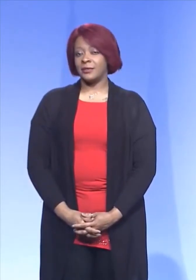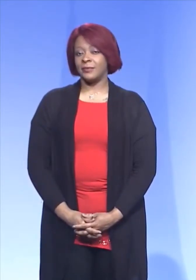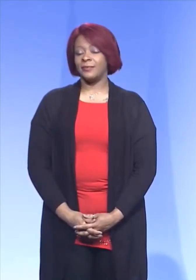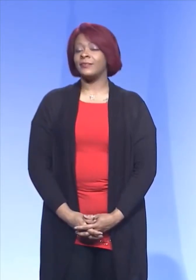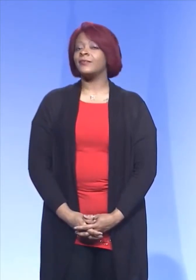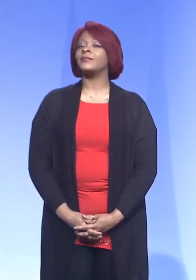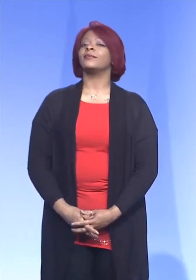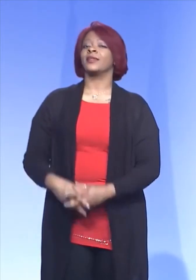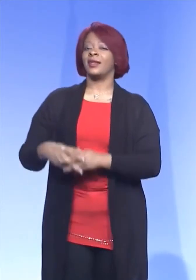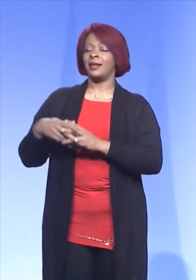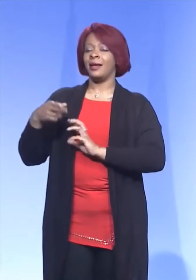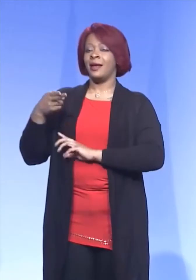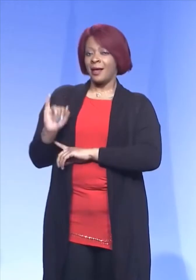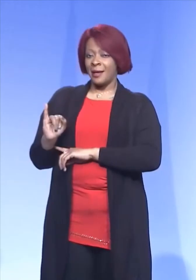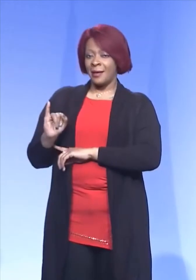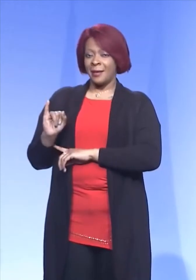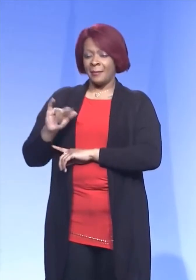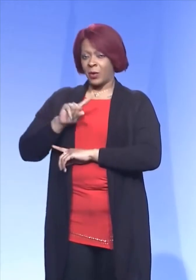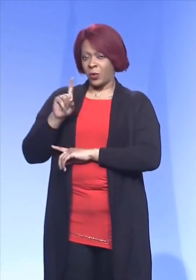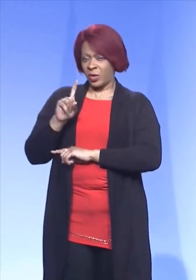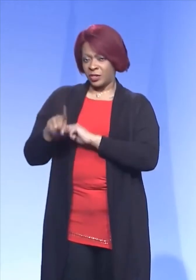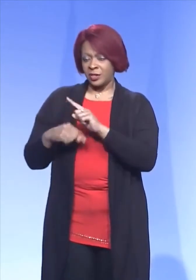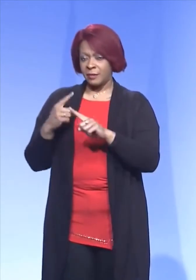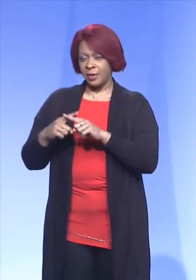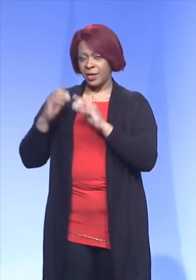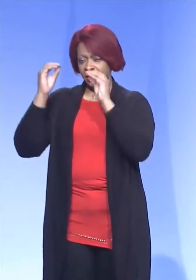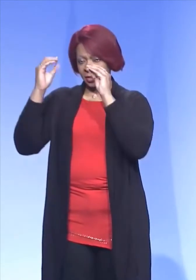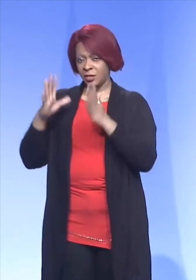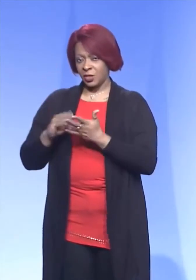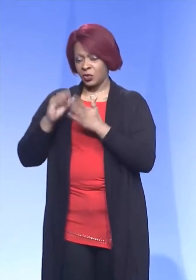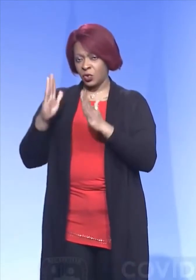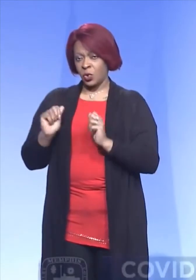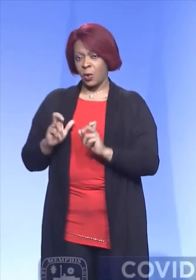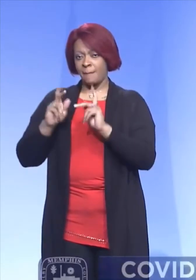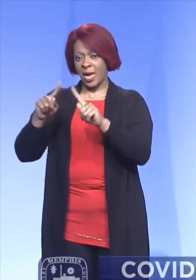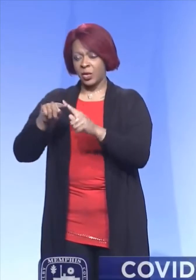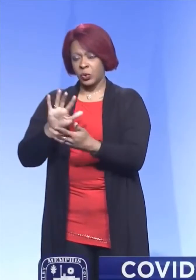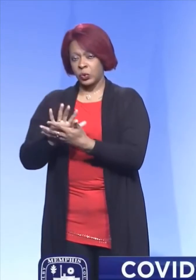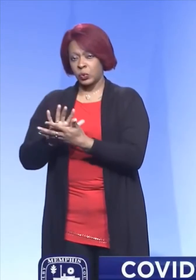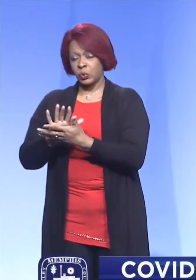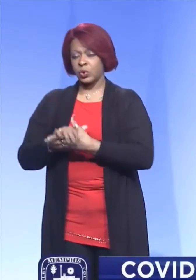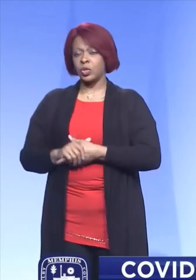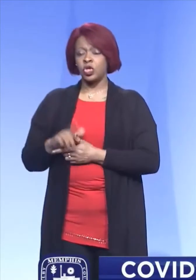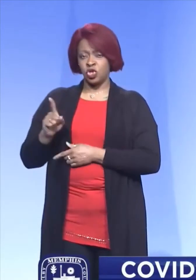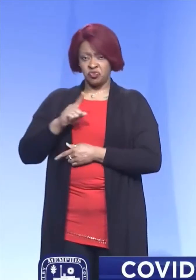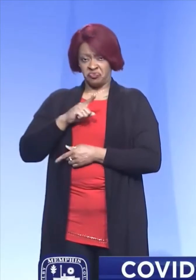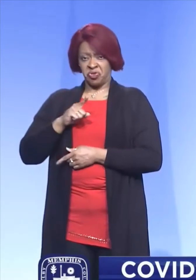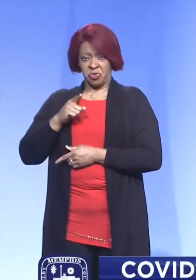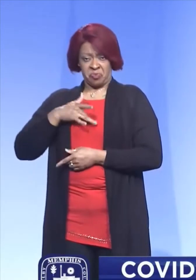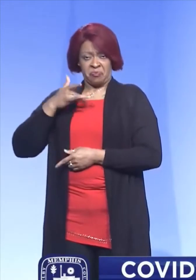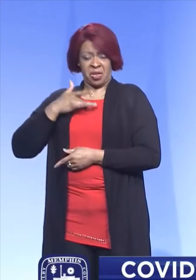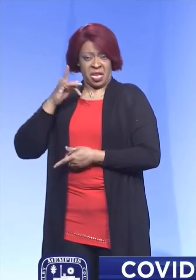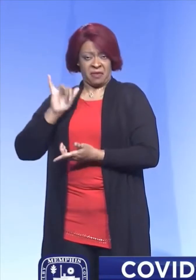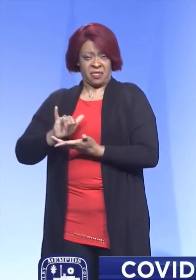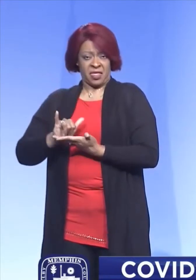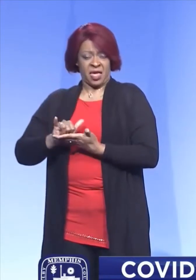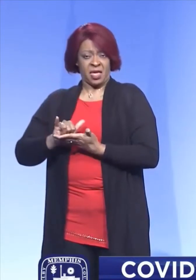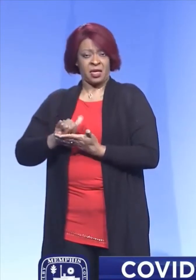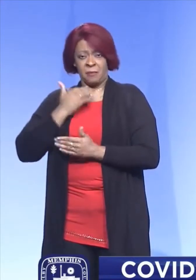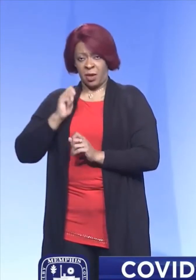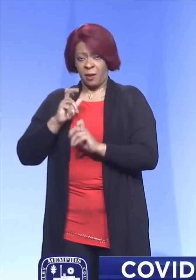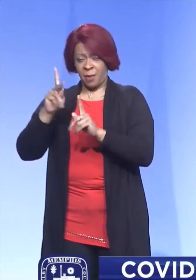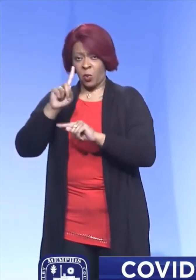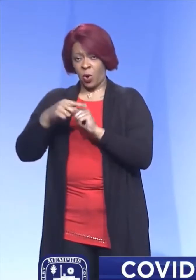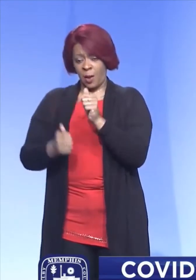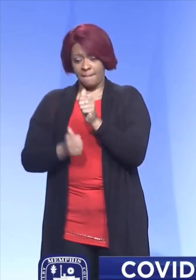Hi. My question is about teachers, students returning back to school. Do you believe it's better that they return once